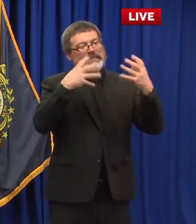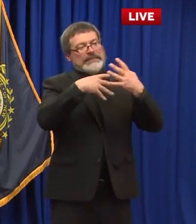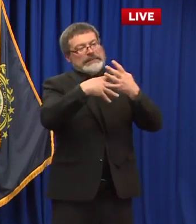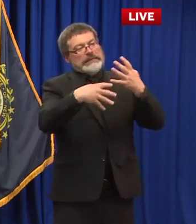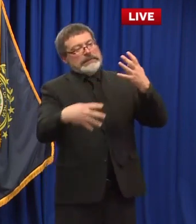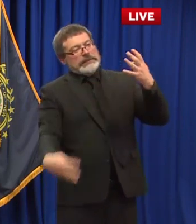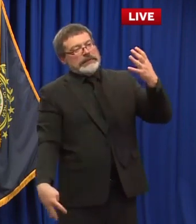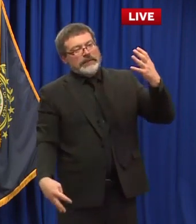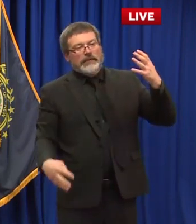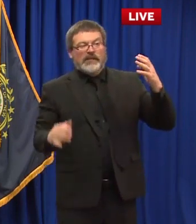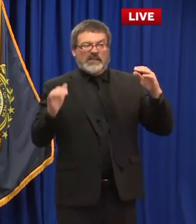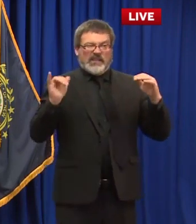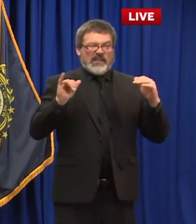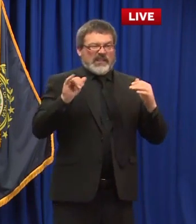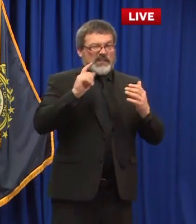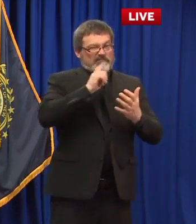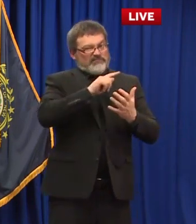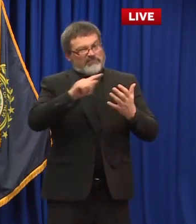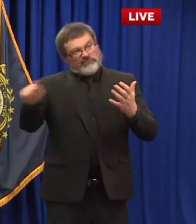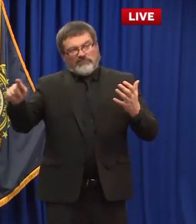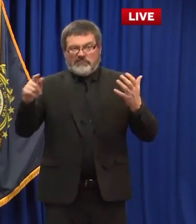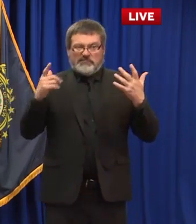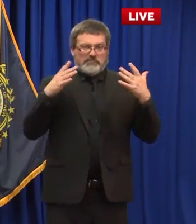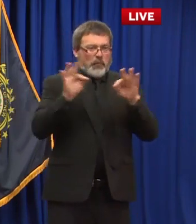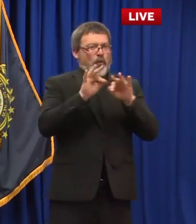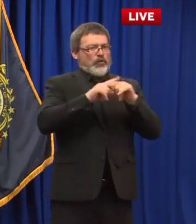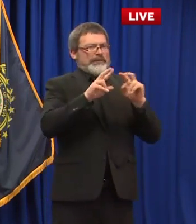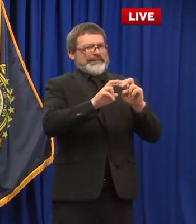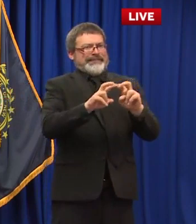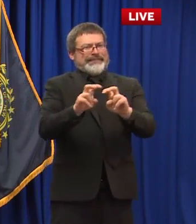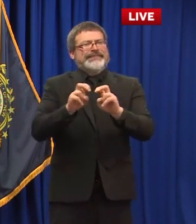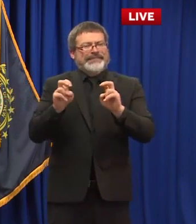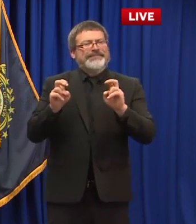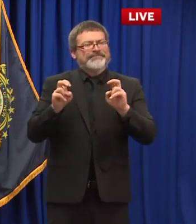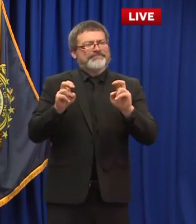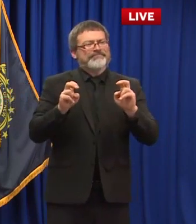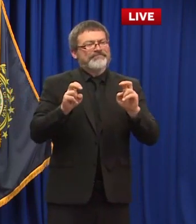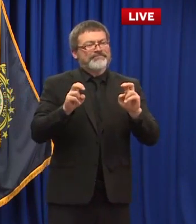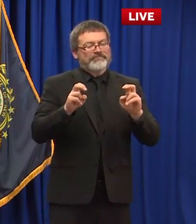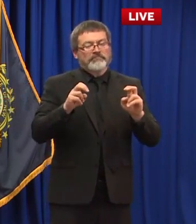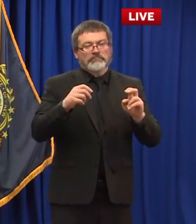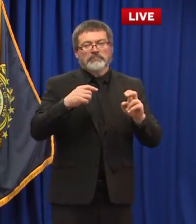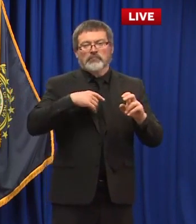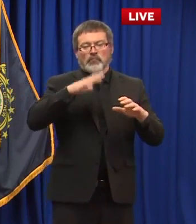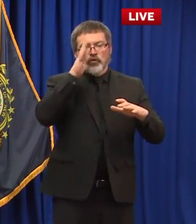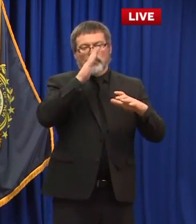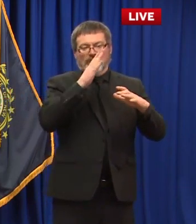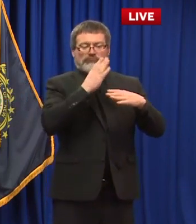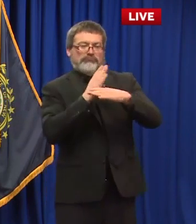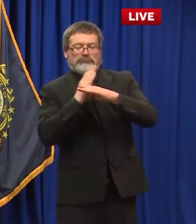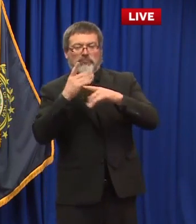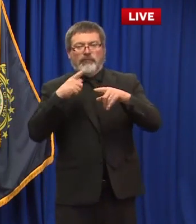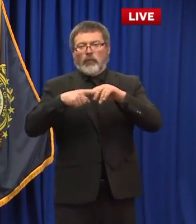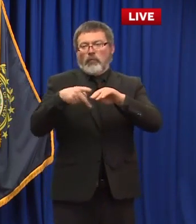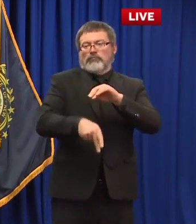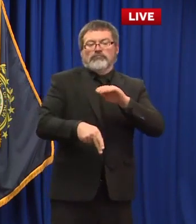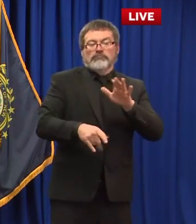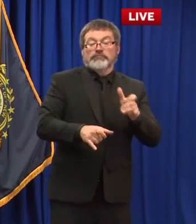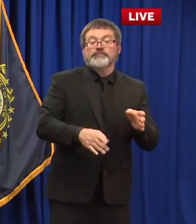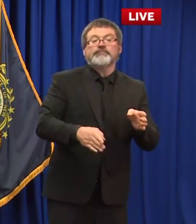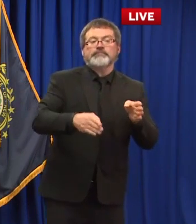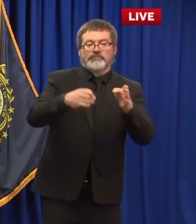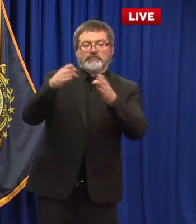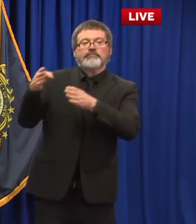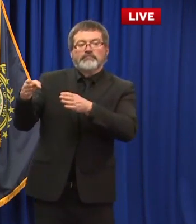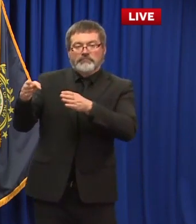them it can make all the difference in the world so we're going to make sure that those programs are protected and ready to go oh sorry yeah yeah sure um so